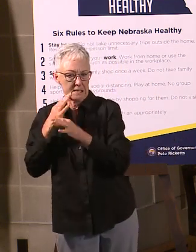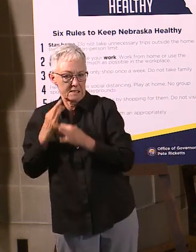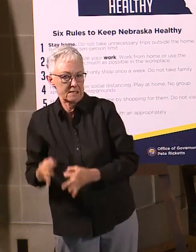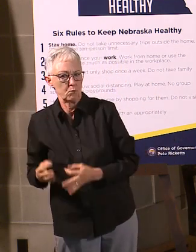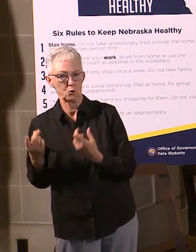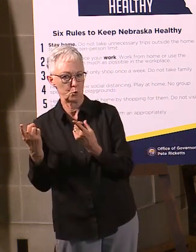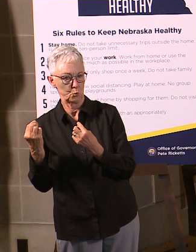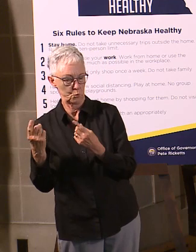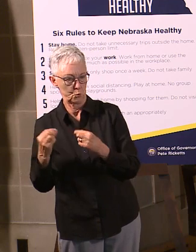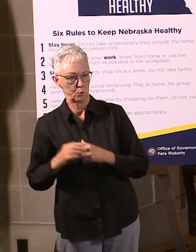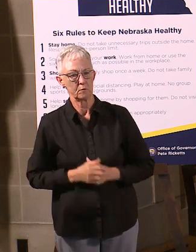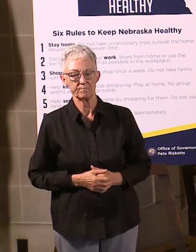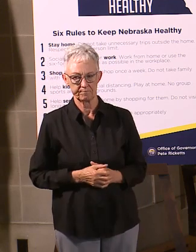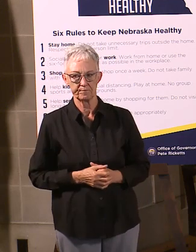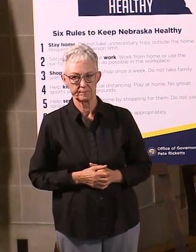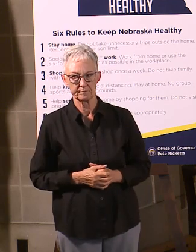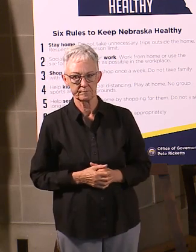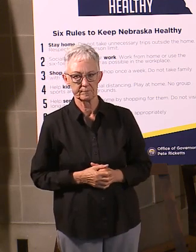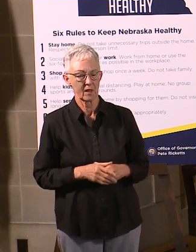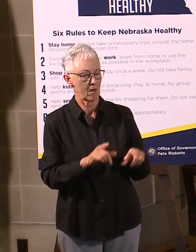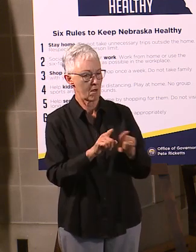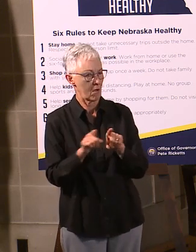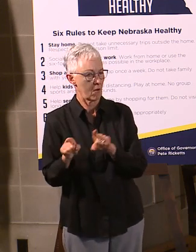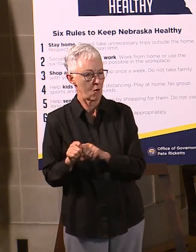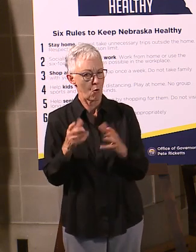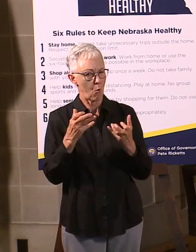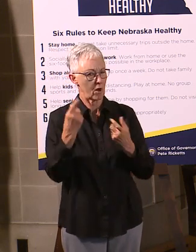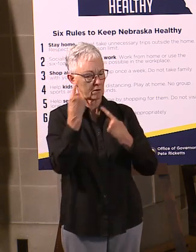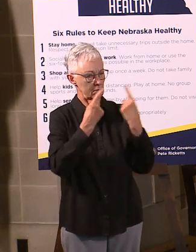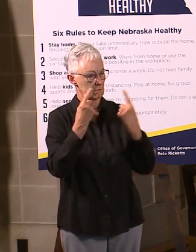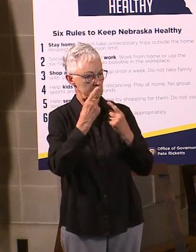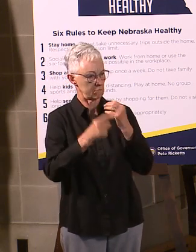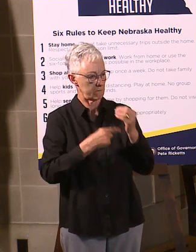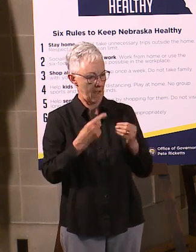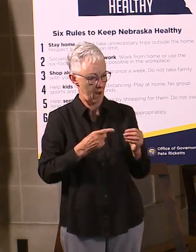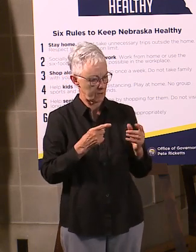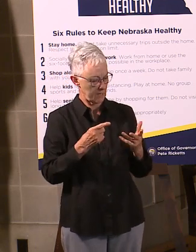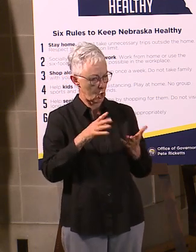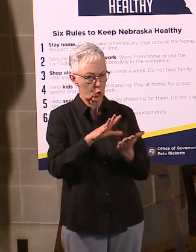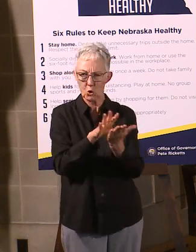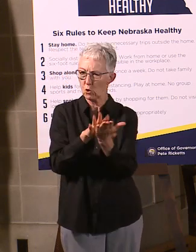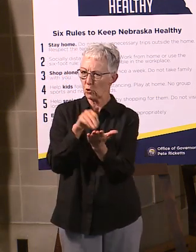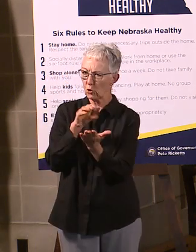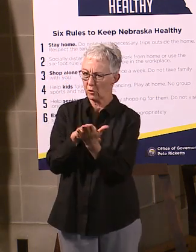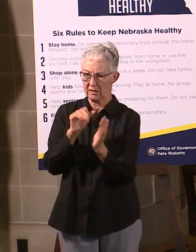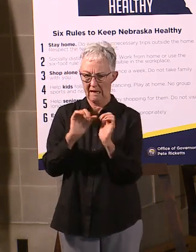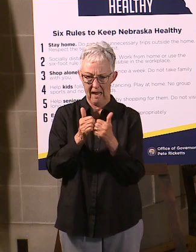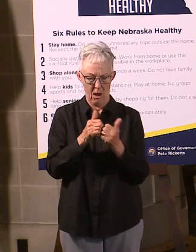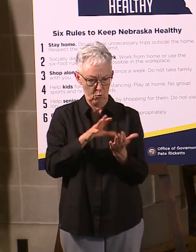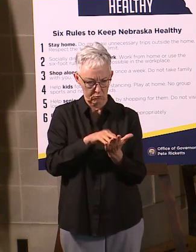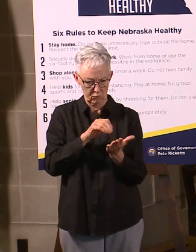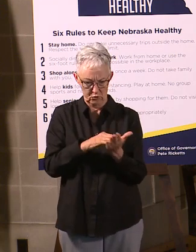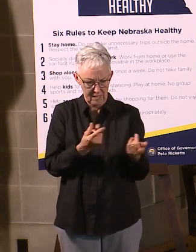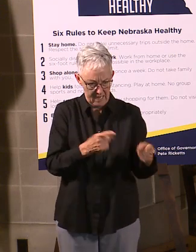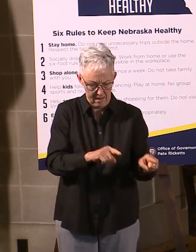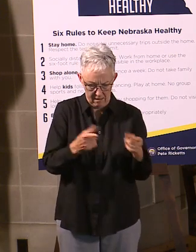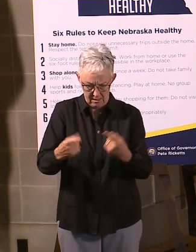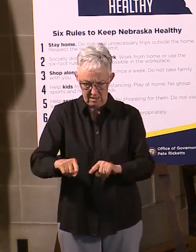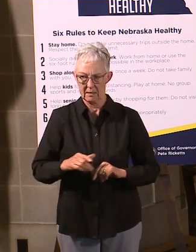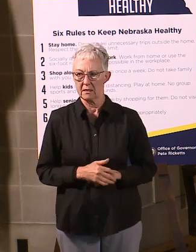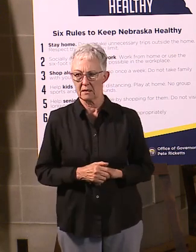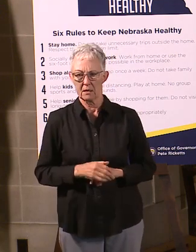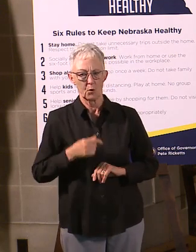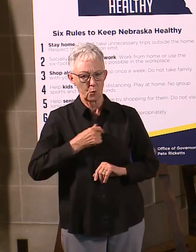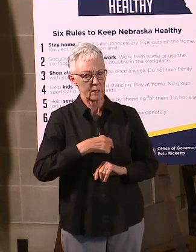talk about the conditions for learning, really being thoughtful about how that comes together and how ultimately our